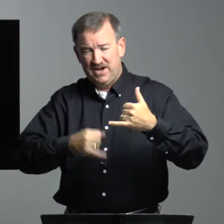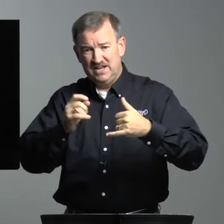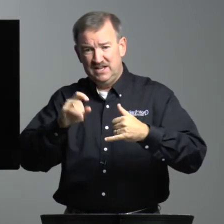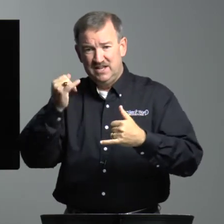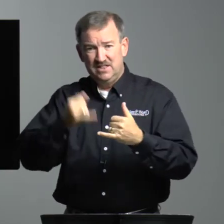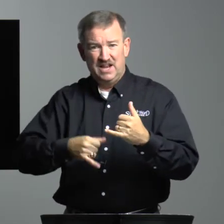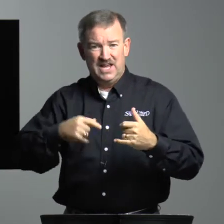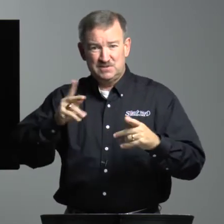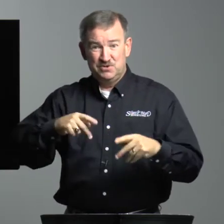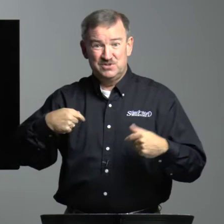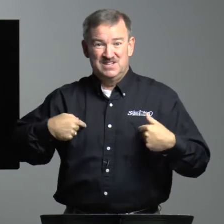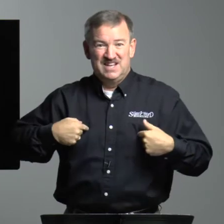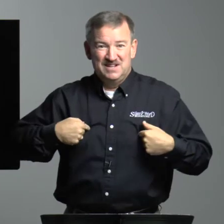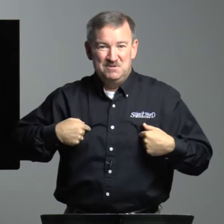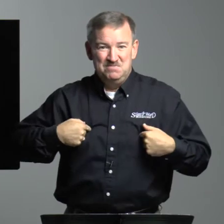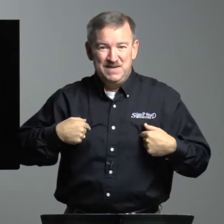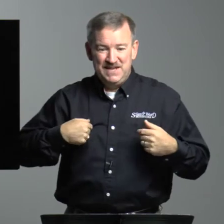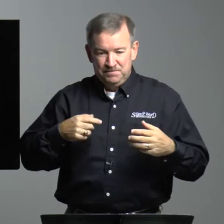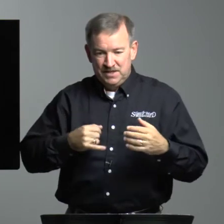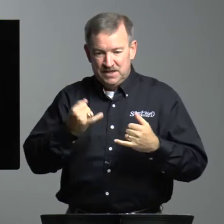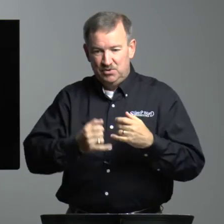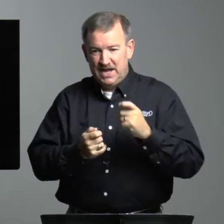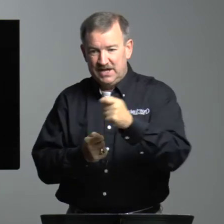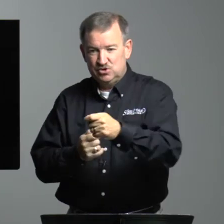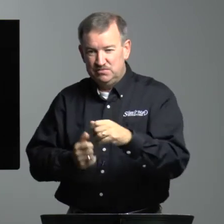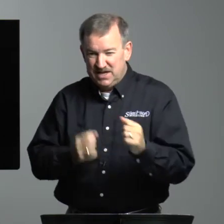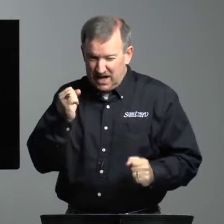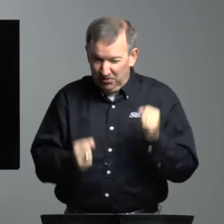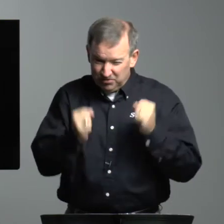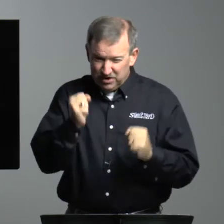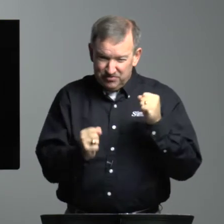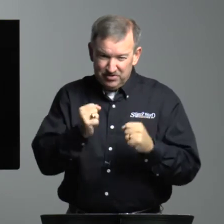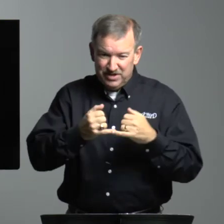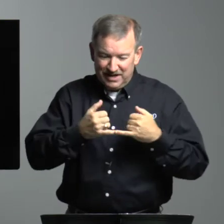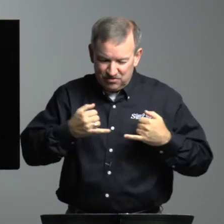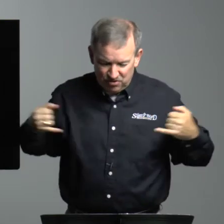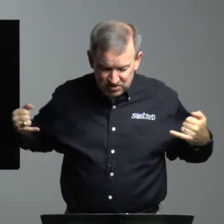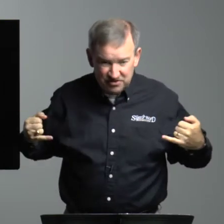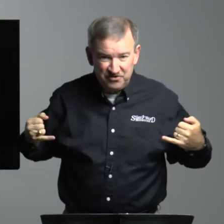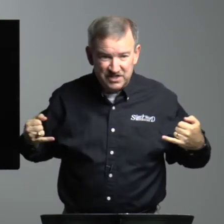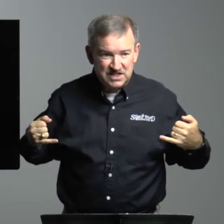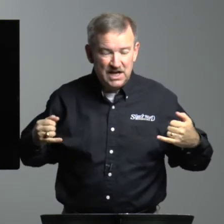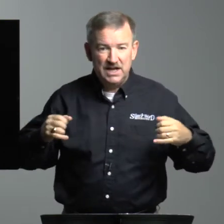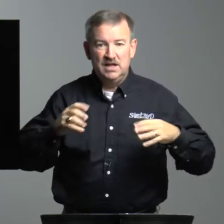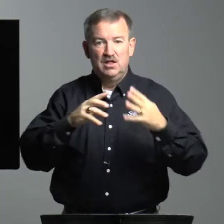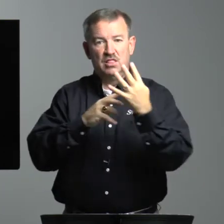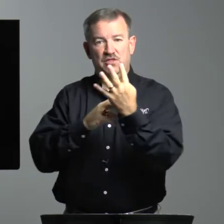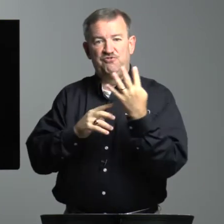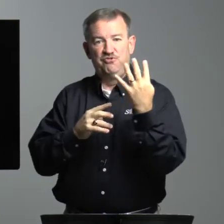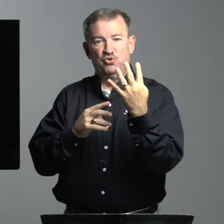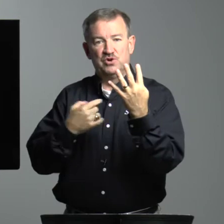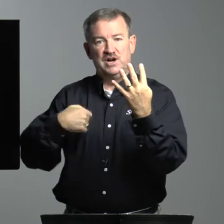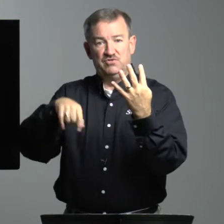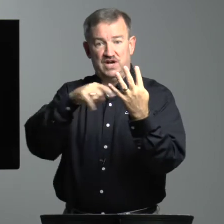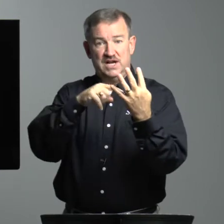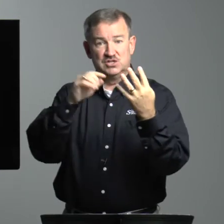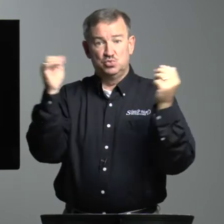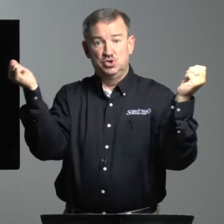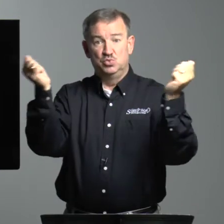finally, the last person got to be me. They would hand to me and I would run, run, run and cross the finish line. The four of us would